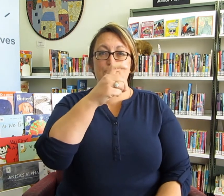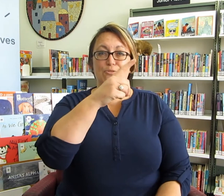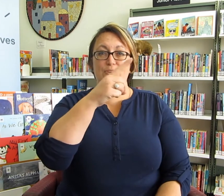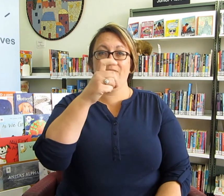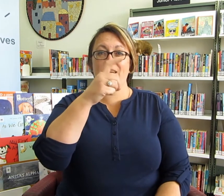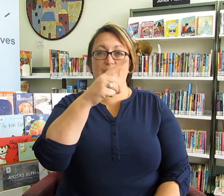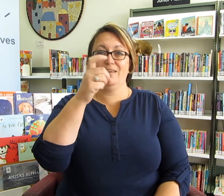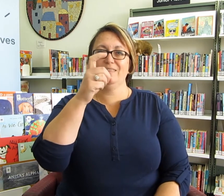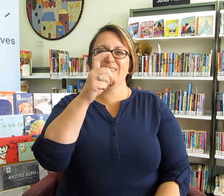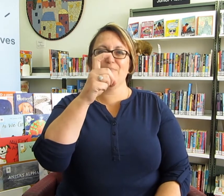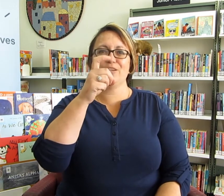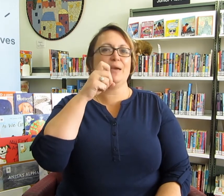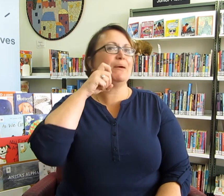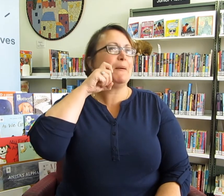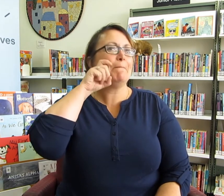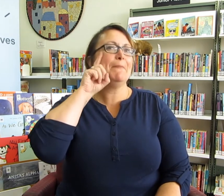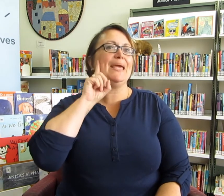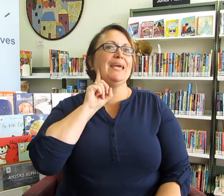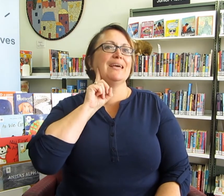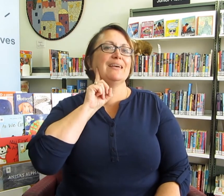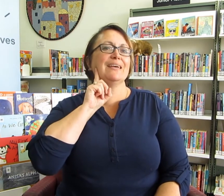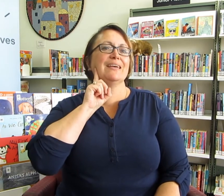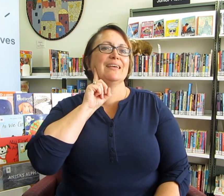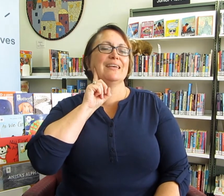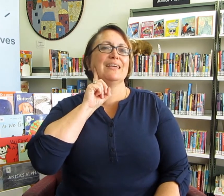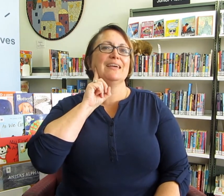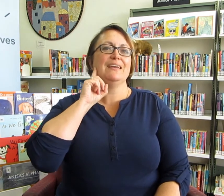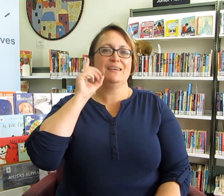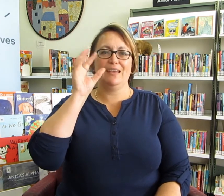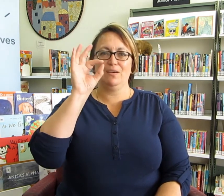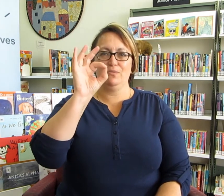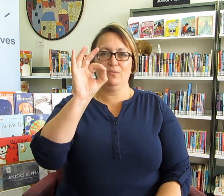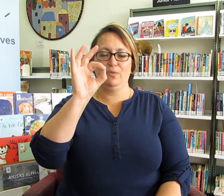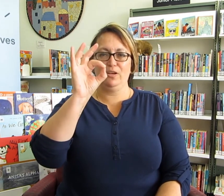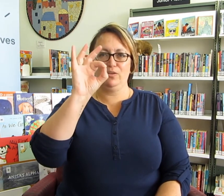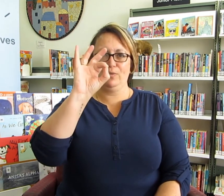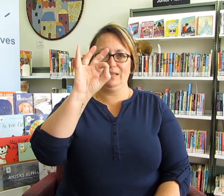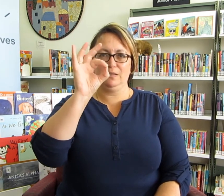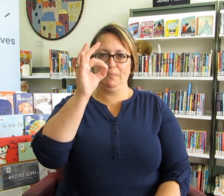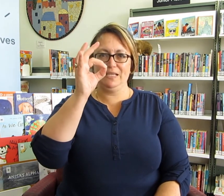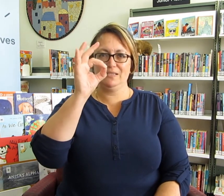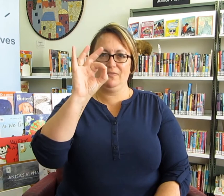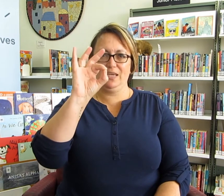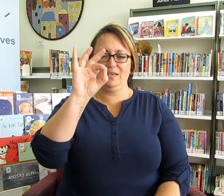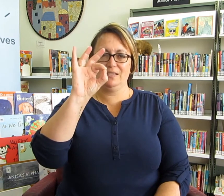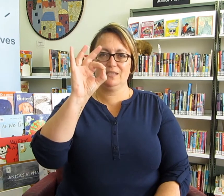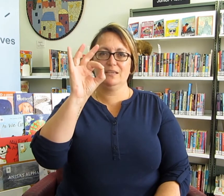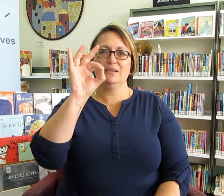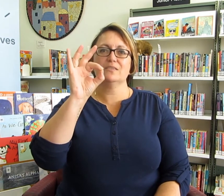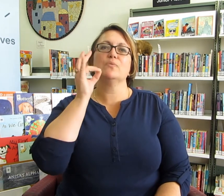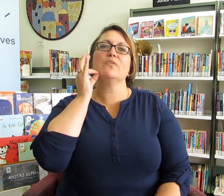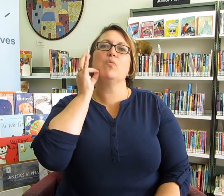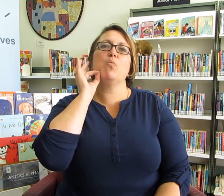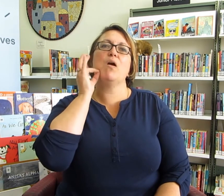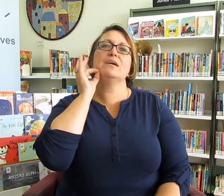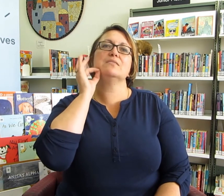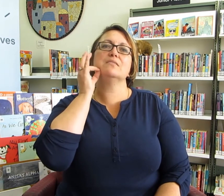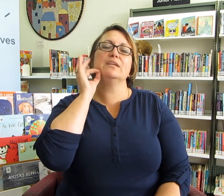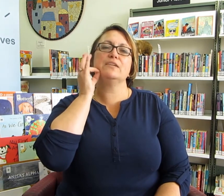finger, same shape, pink. Now we're going to do our little pincer fingers. So we've got white on our